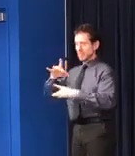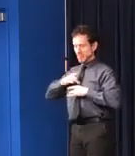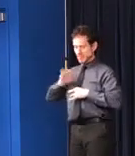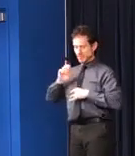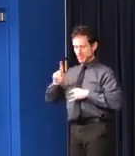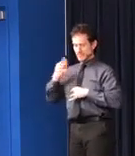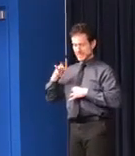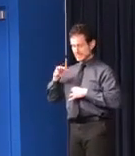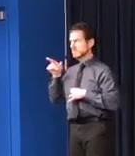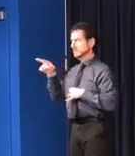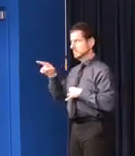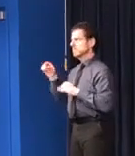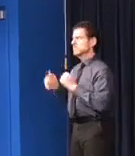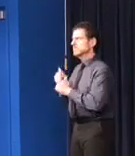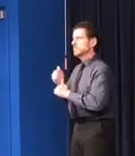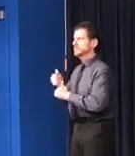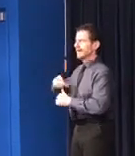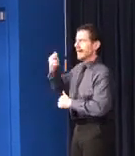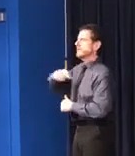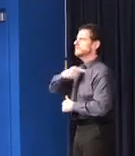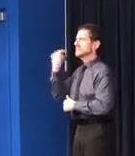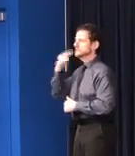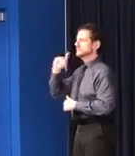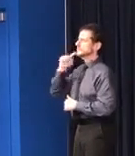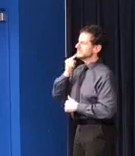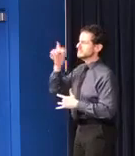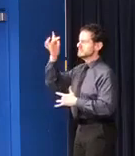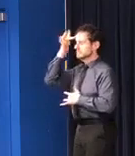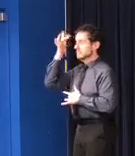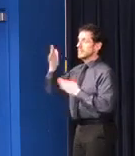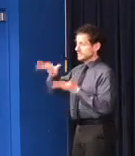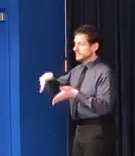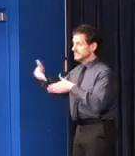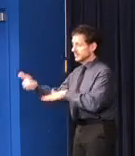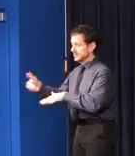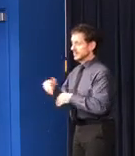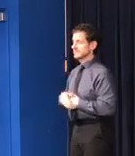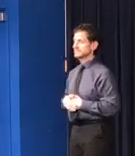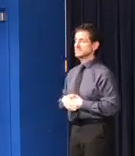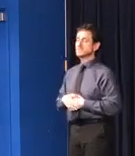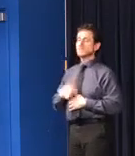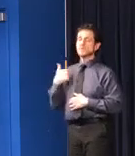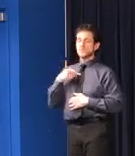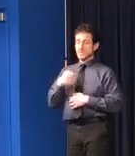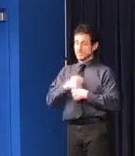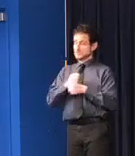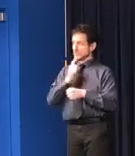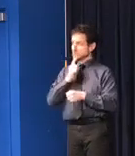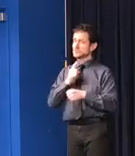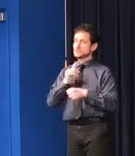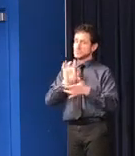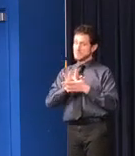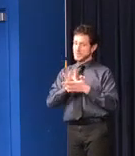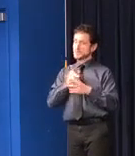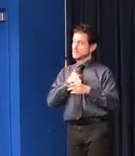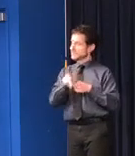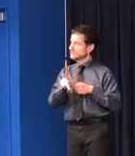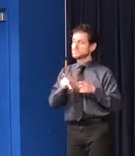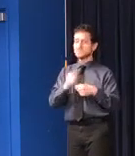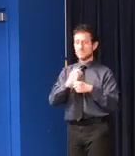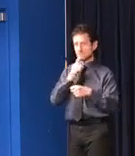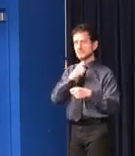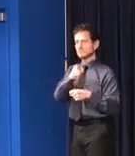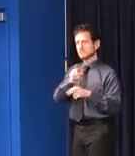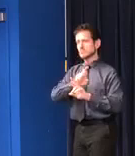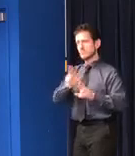and death. We also must make sure that there are enough medical professionals to care for those who do endure the more